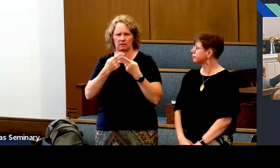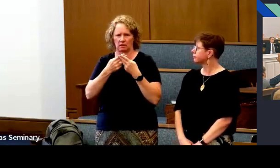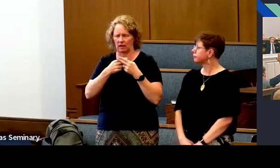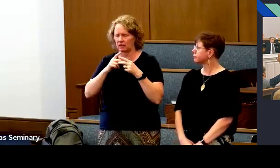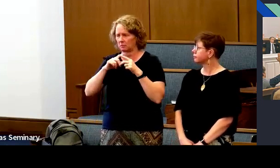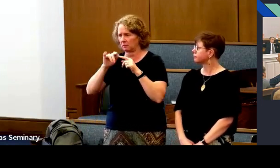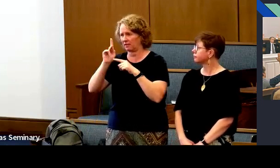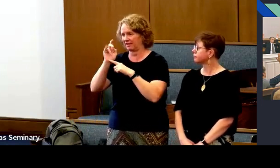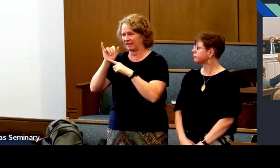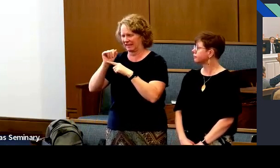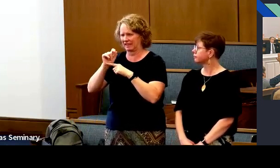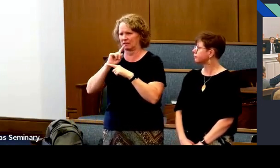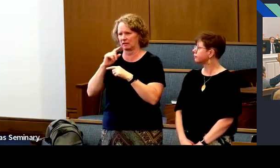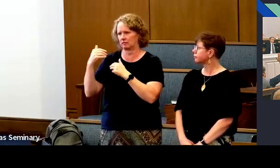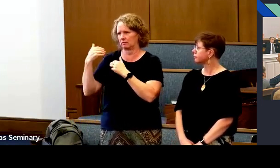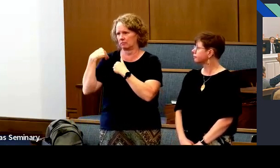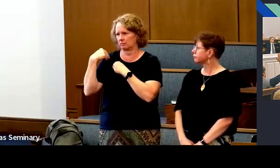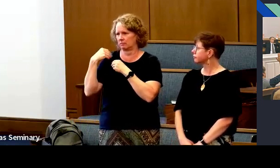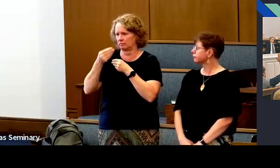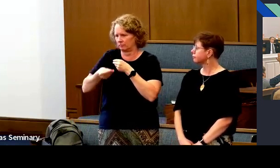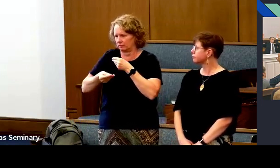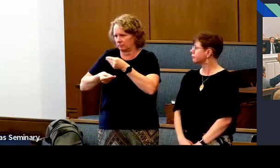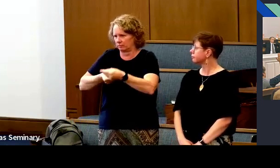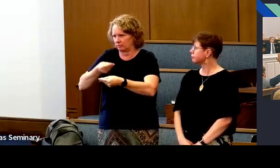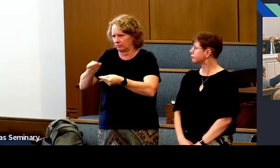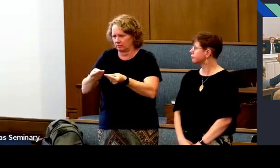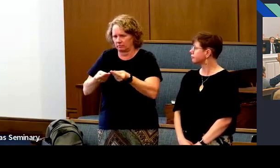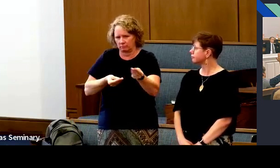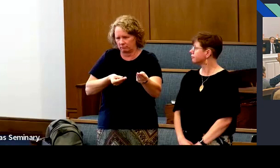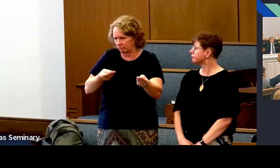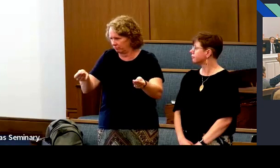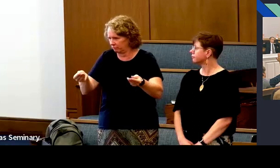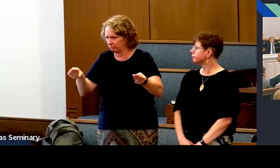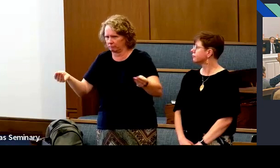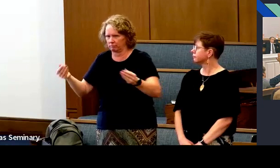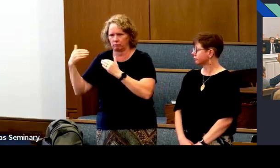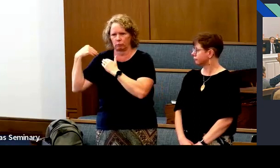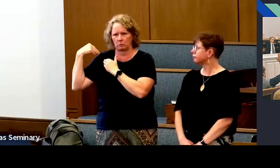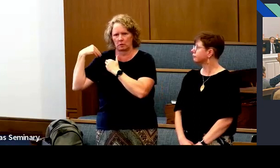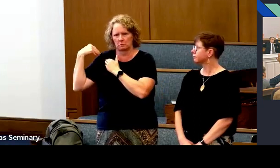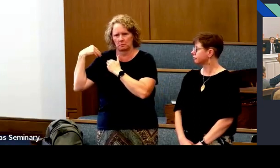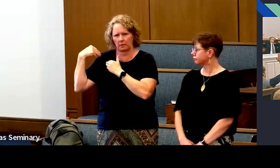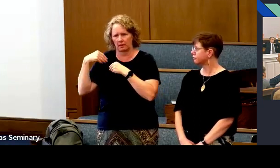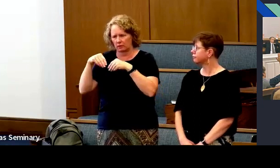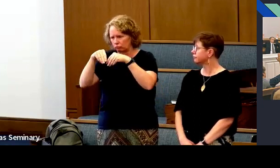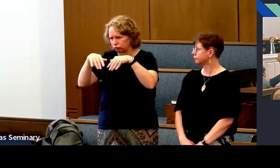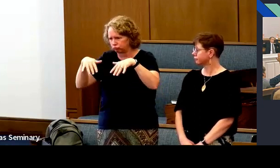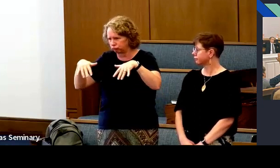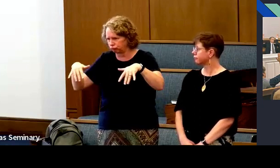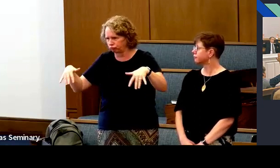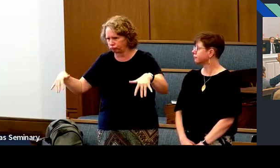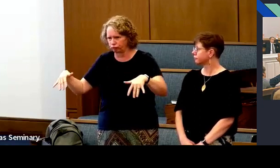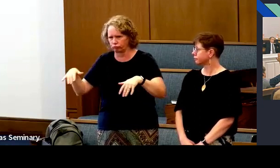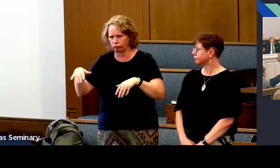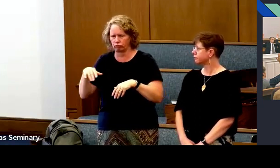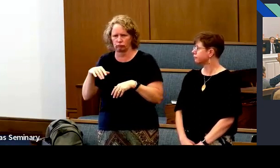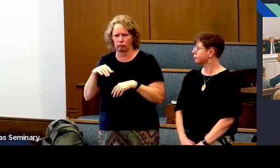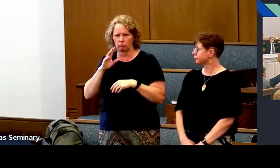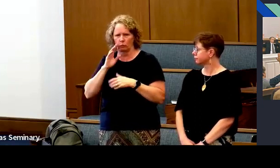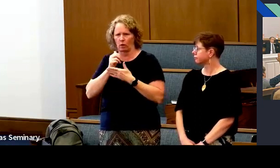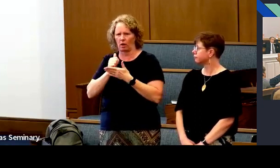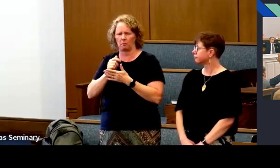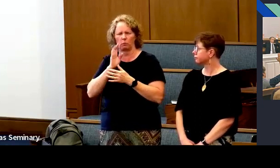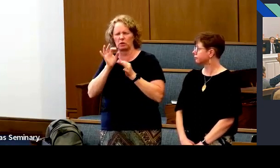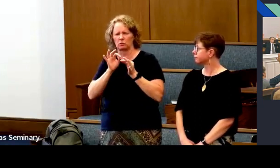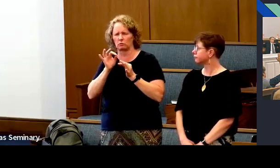And we'll discuss keys on the next slide more of how they're given and who